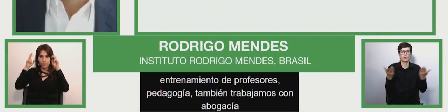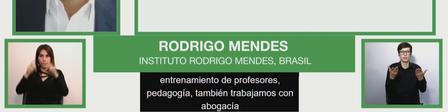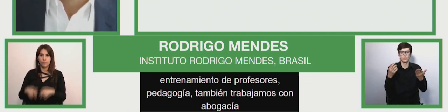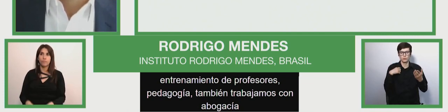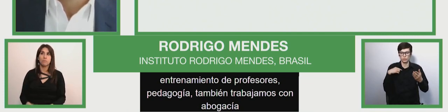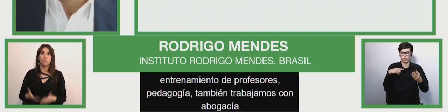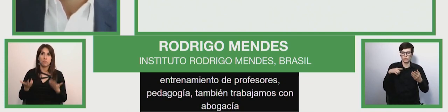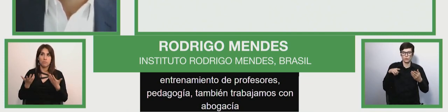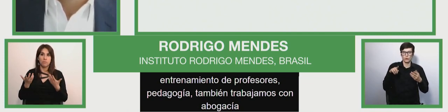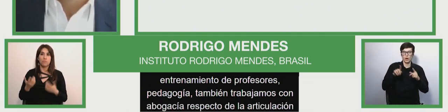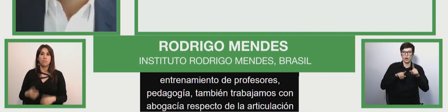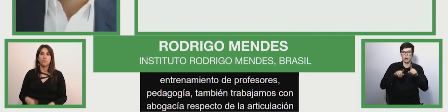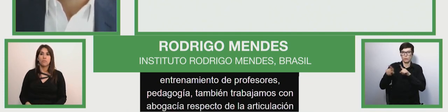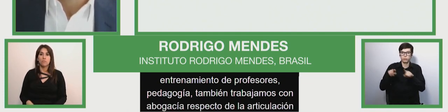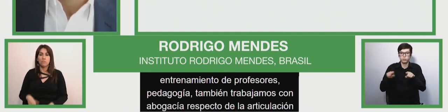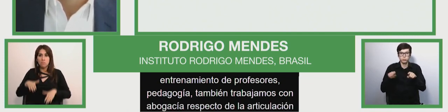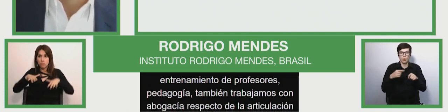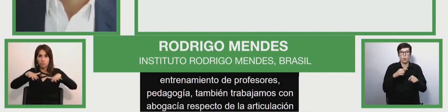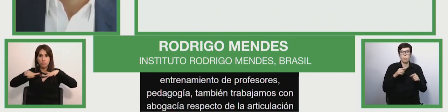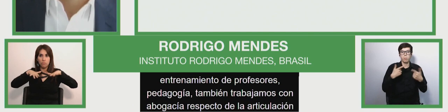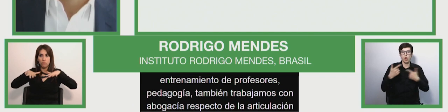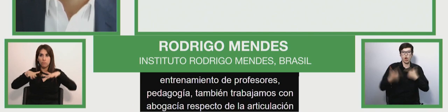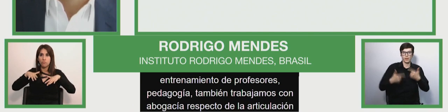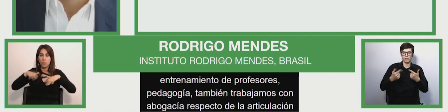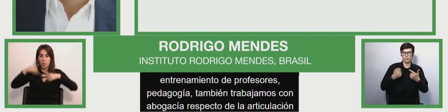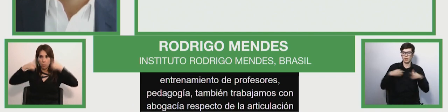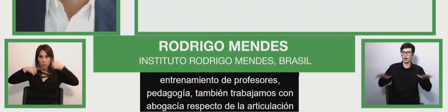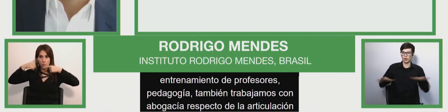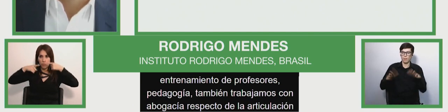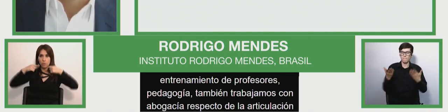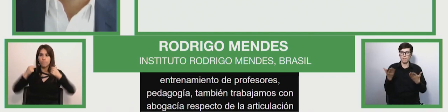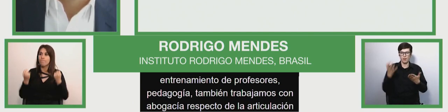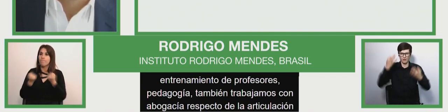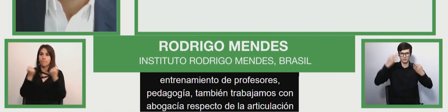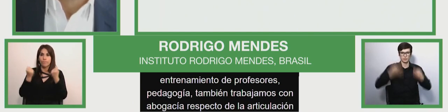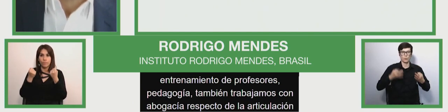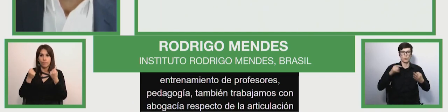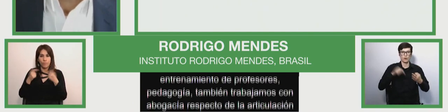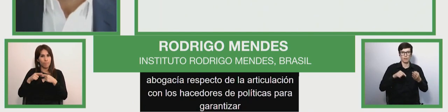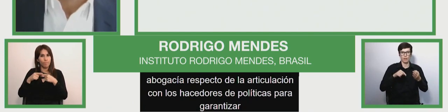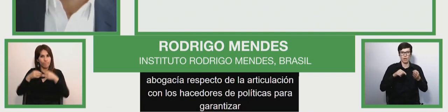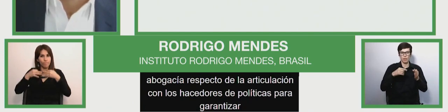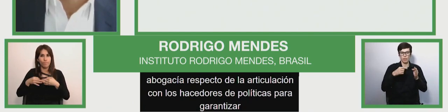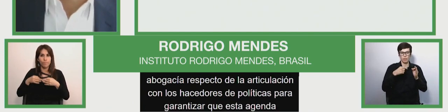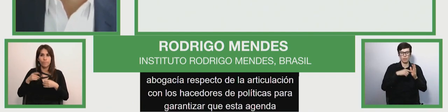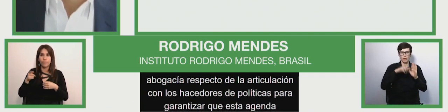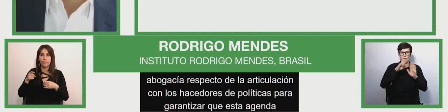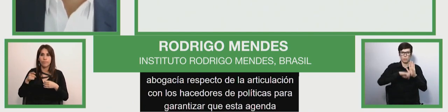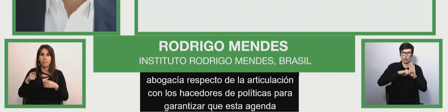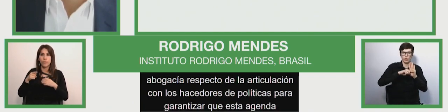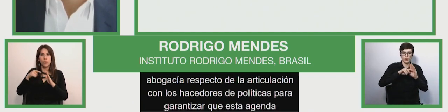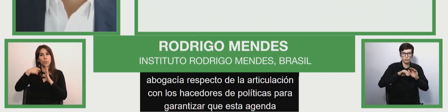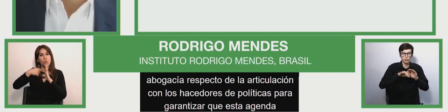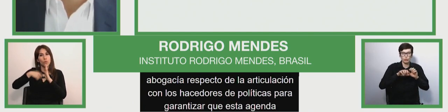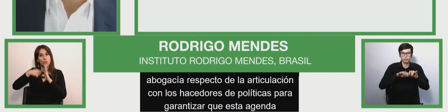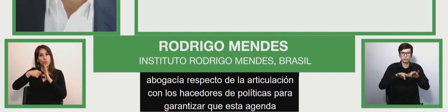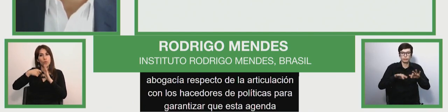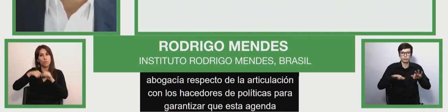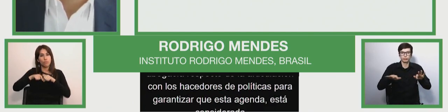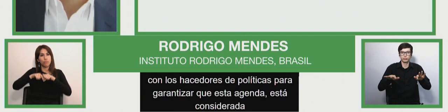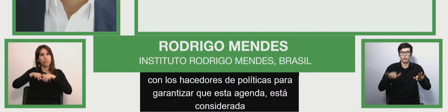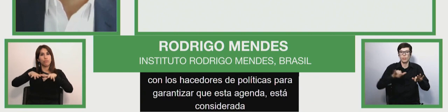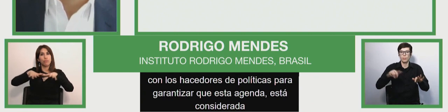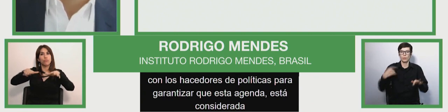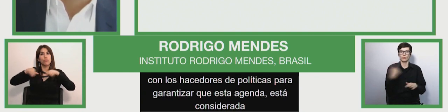the articulation with public policy makers in order to guarantee